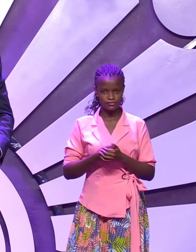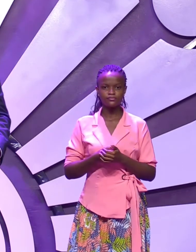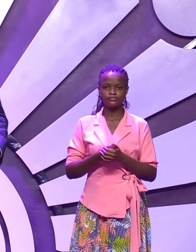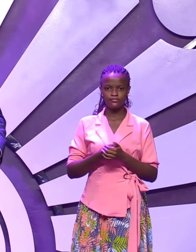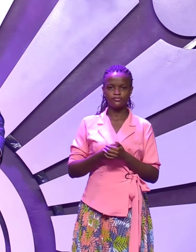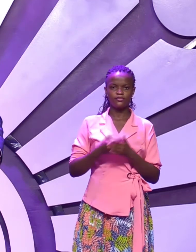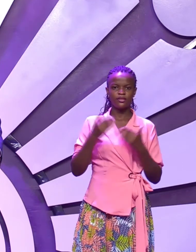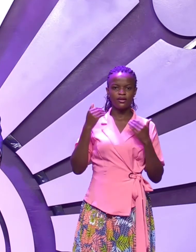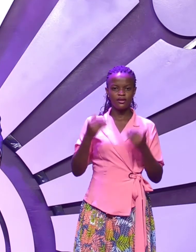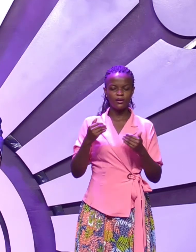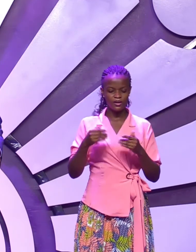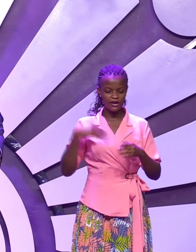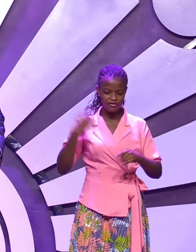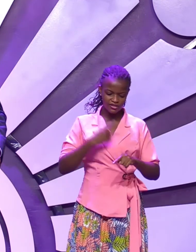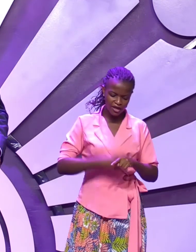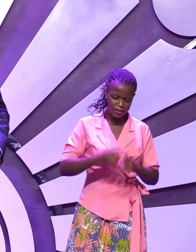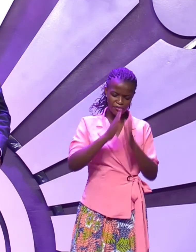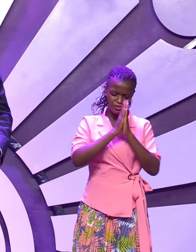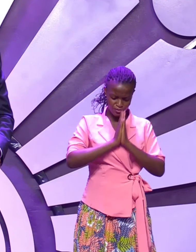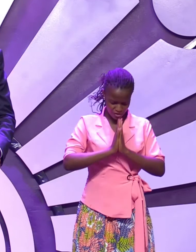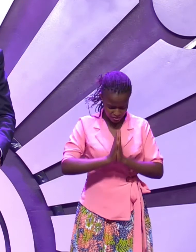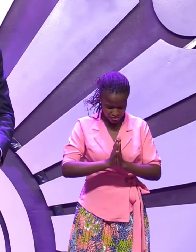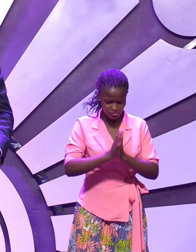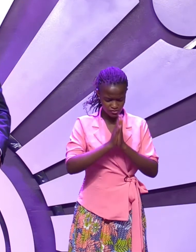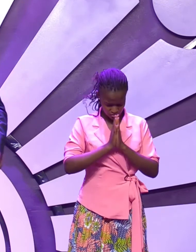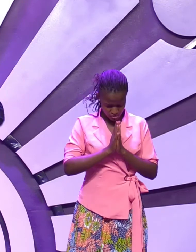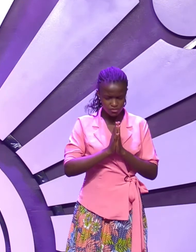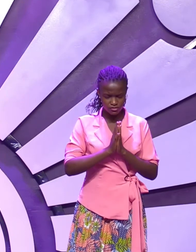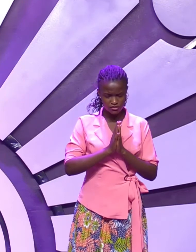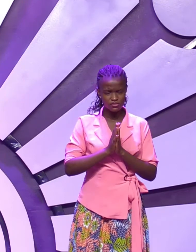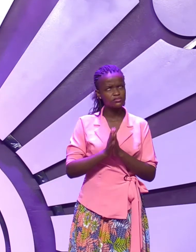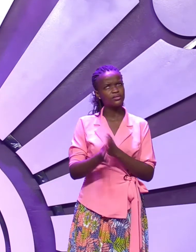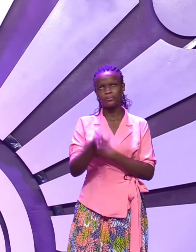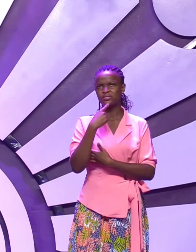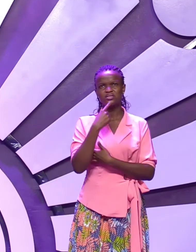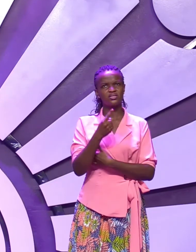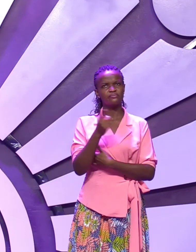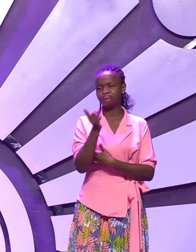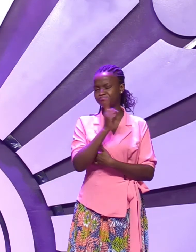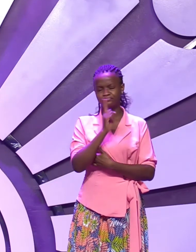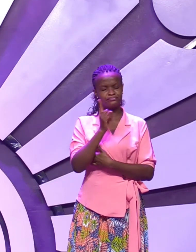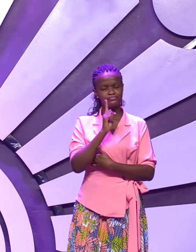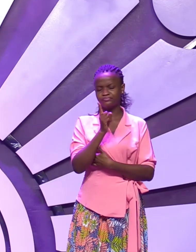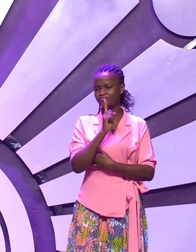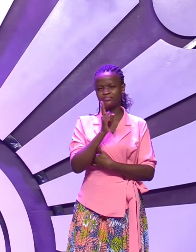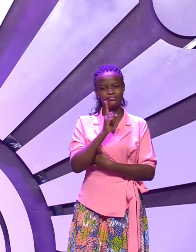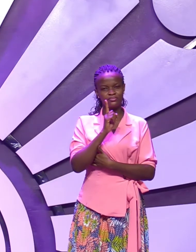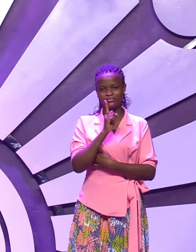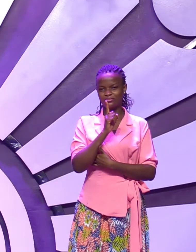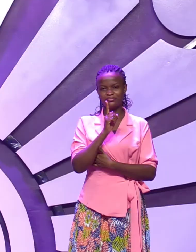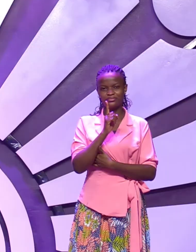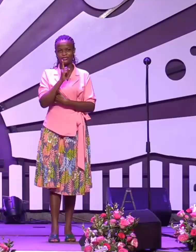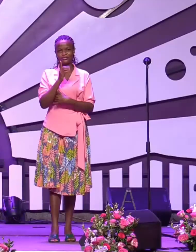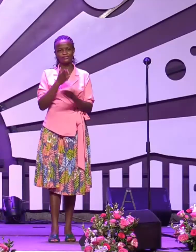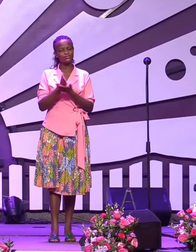and every time he would pray God would say no but that's not